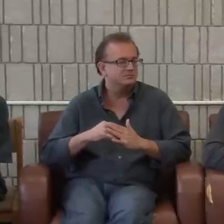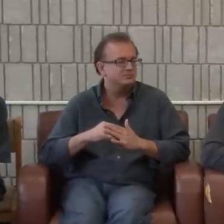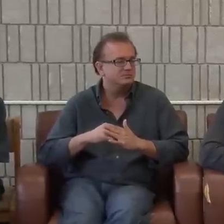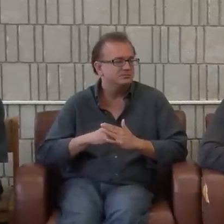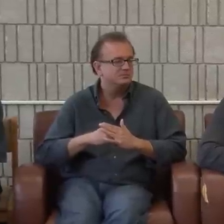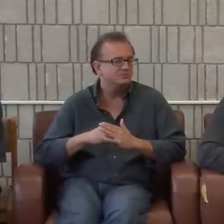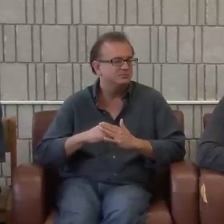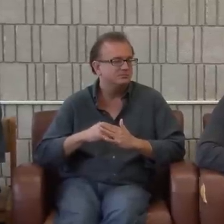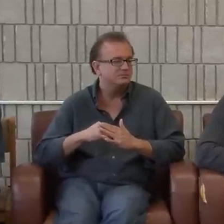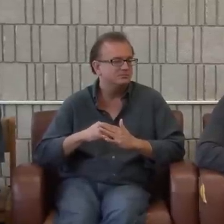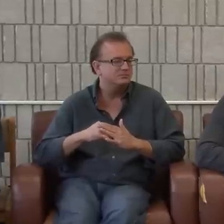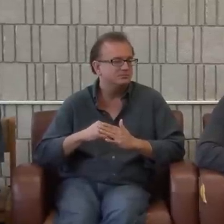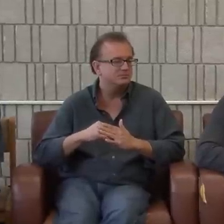my name is Bob.